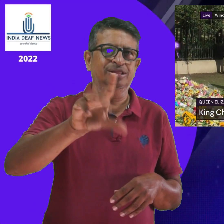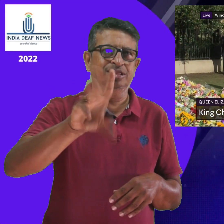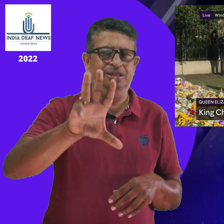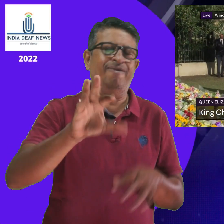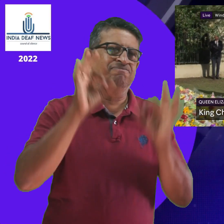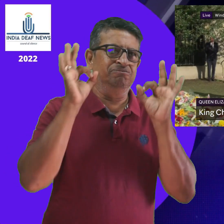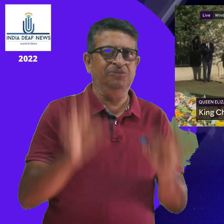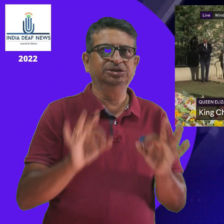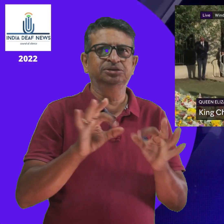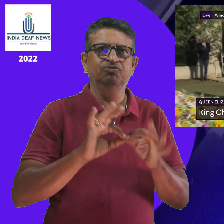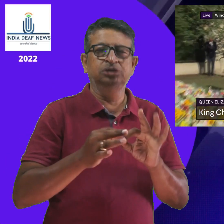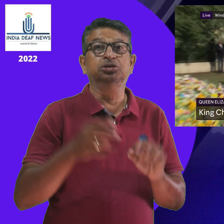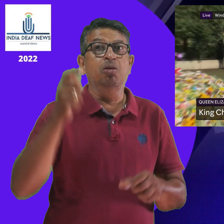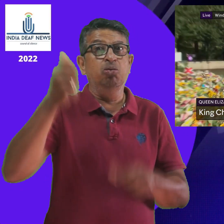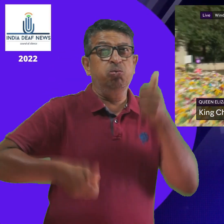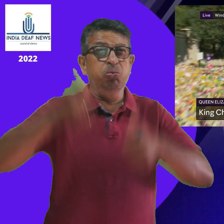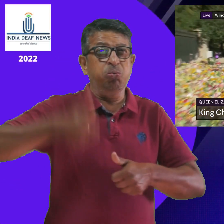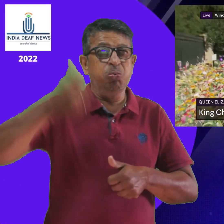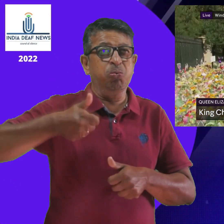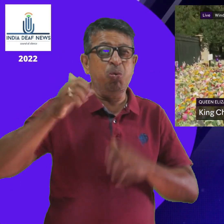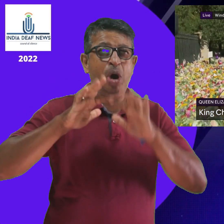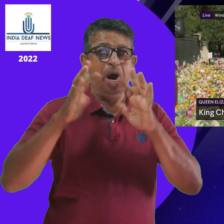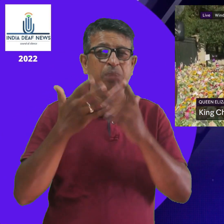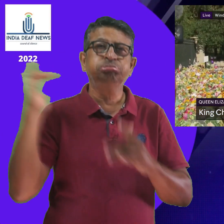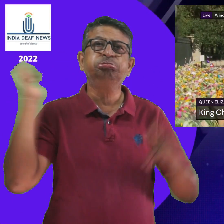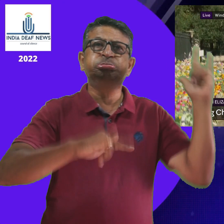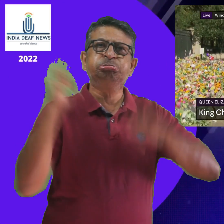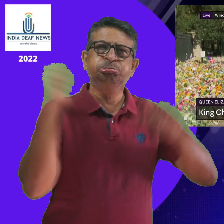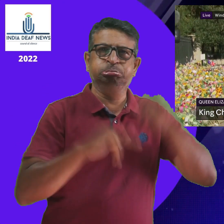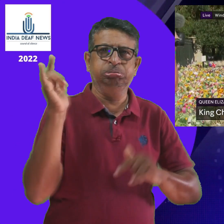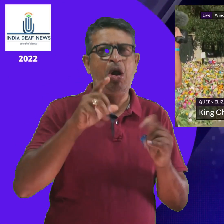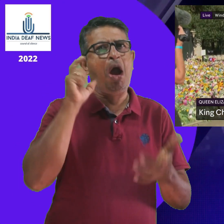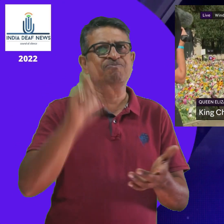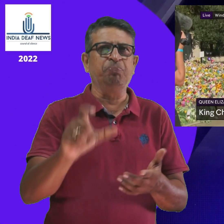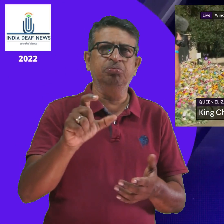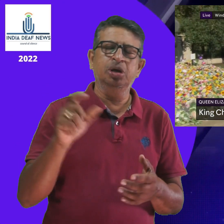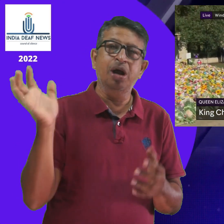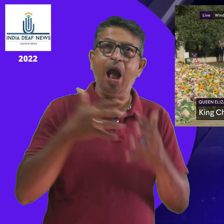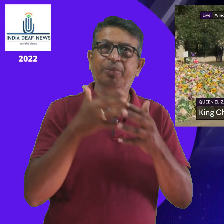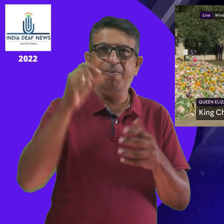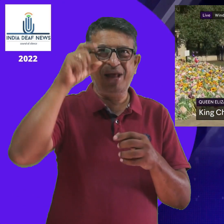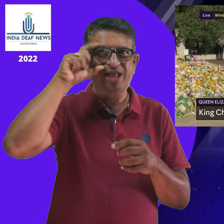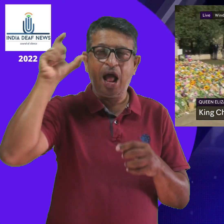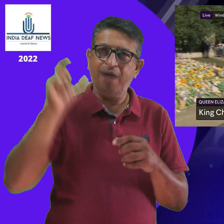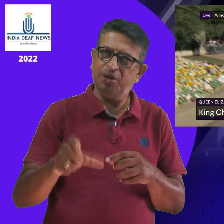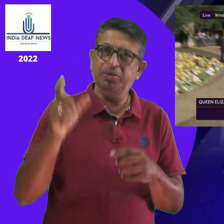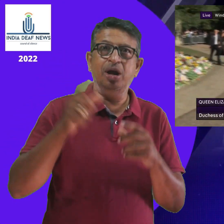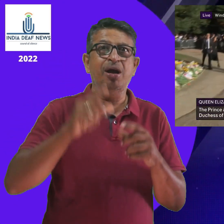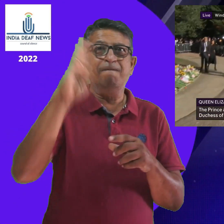Yes, Chris, this is an extraordinary moment of unity. We see the four of them together. We were expecting the Prince and Princess of Wales, William and Kate,